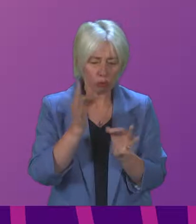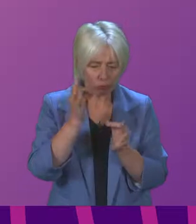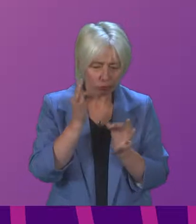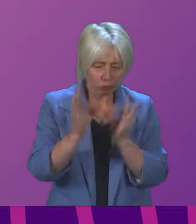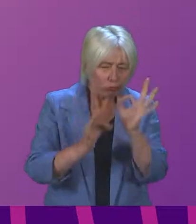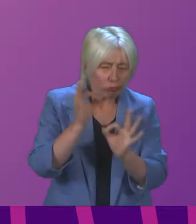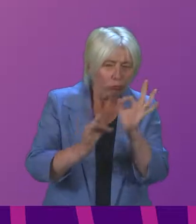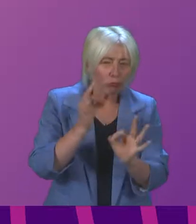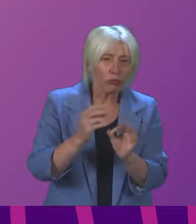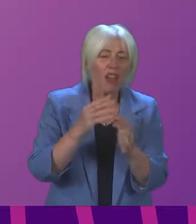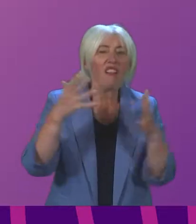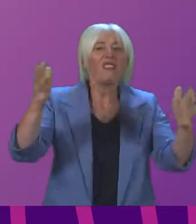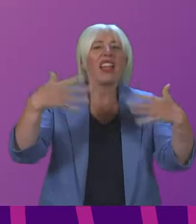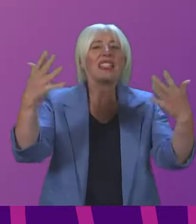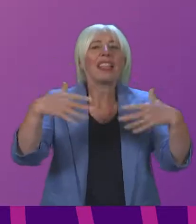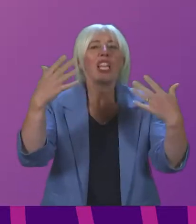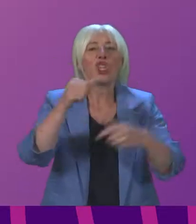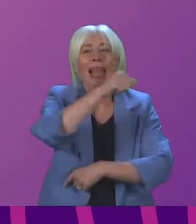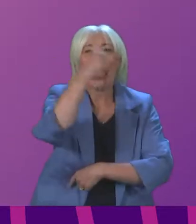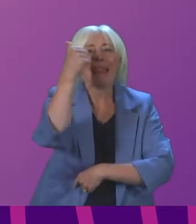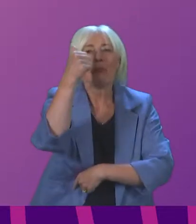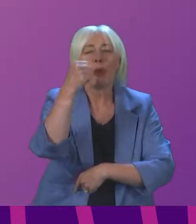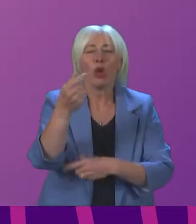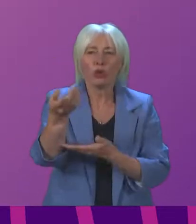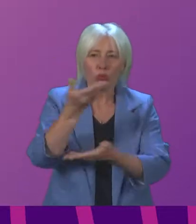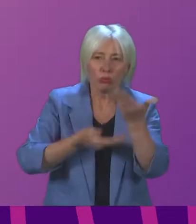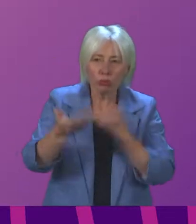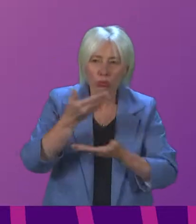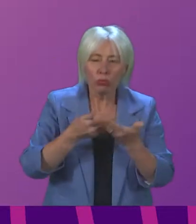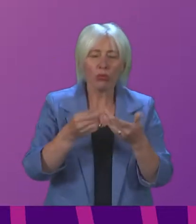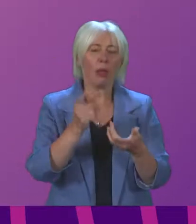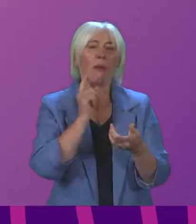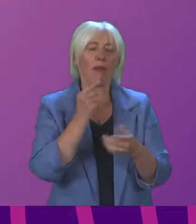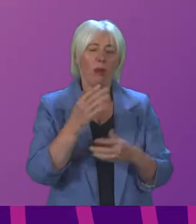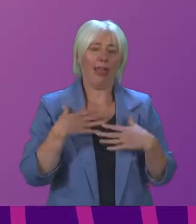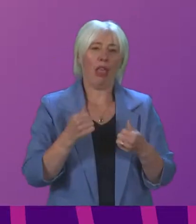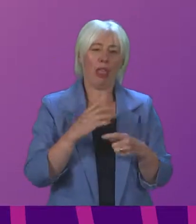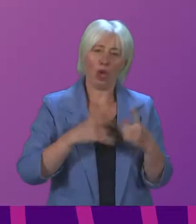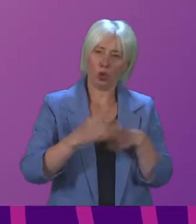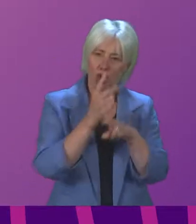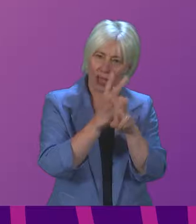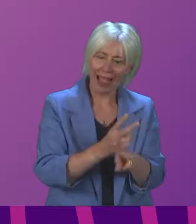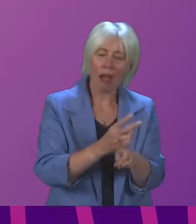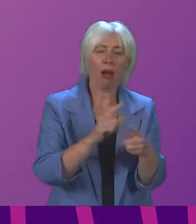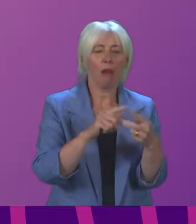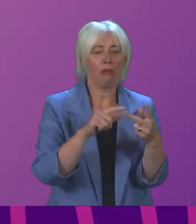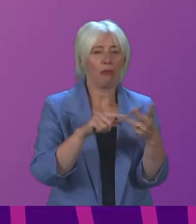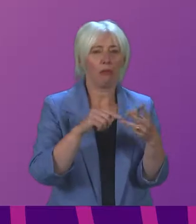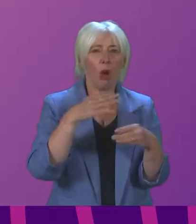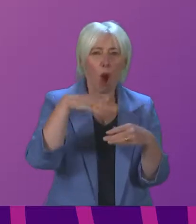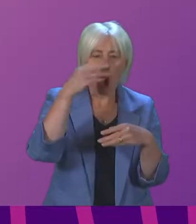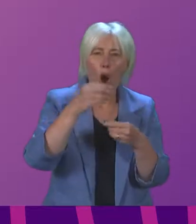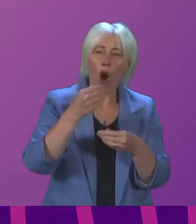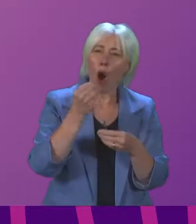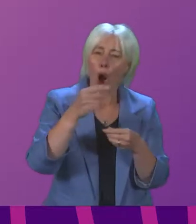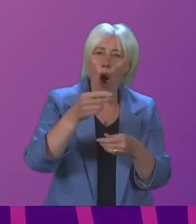ventilation experts, and then from those working in the health and social care services, the hospitality industry, business